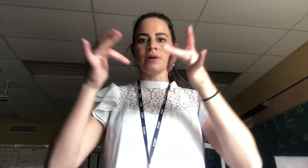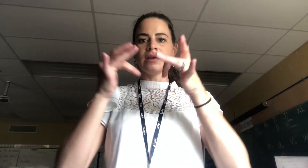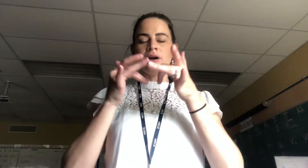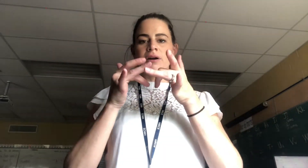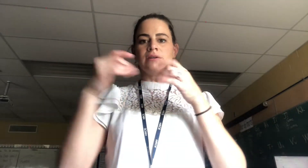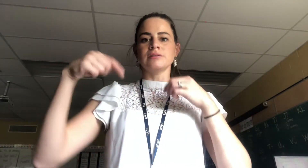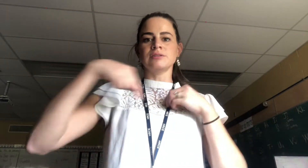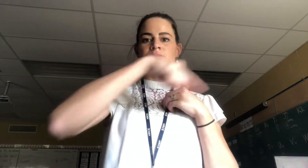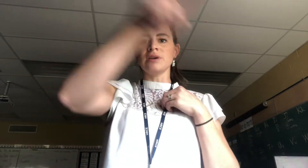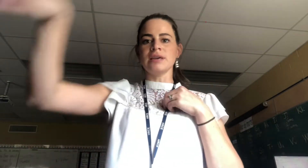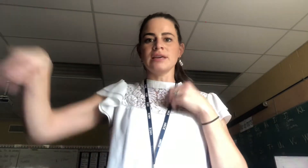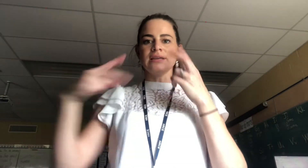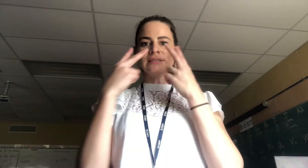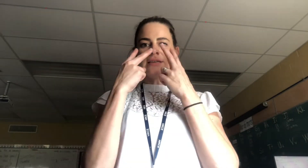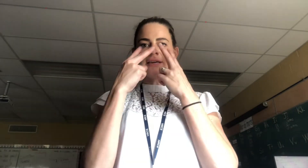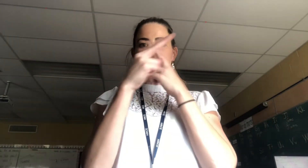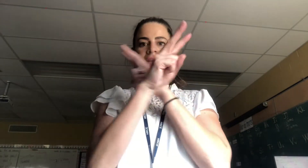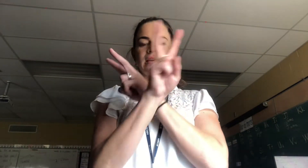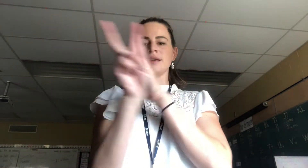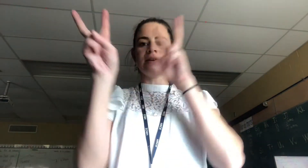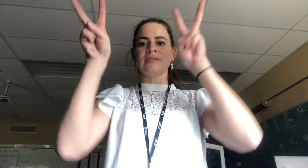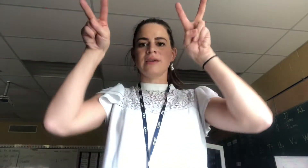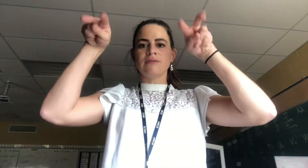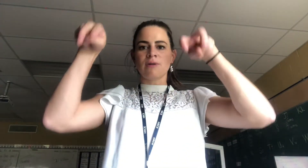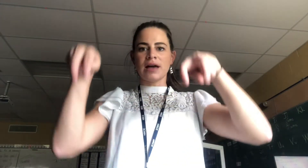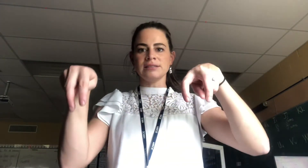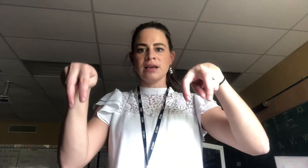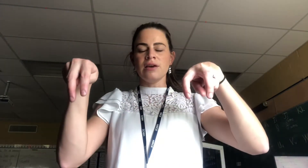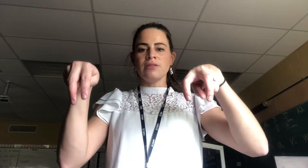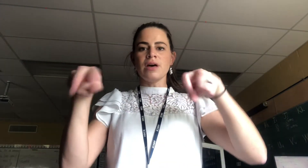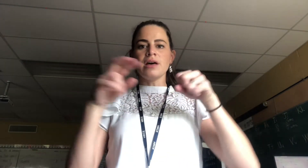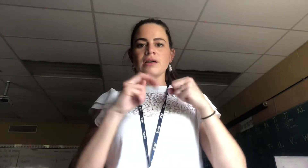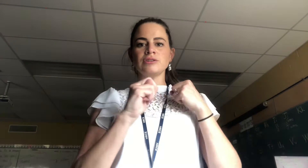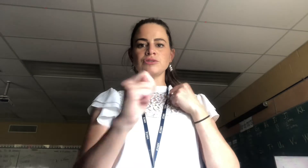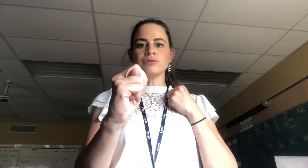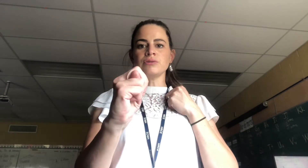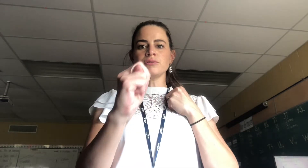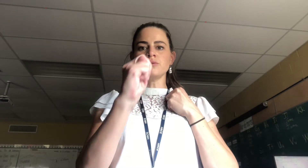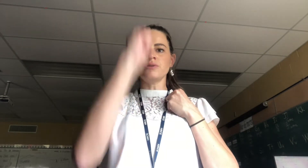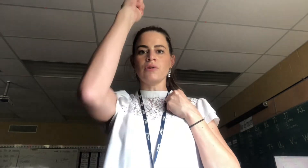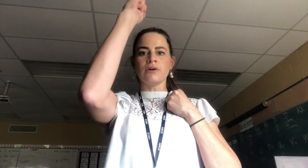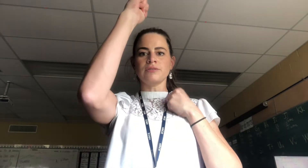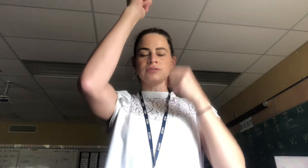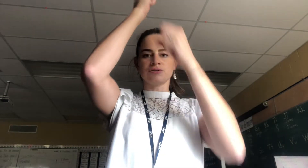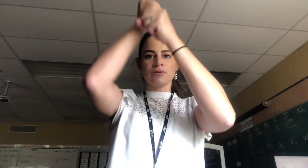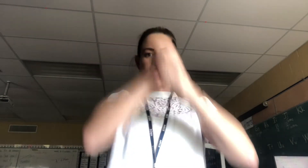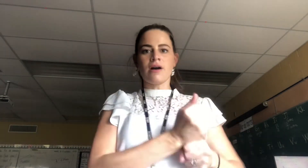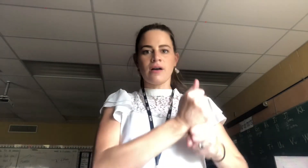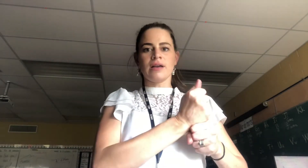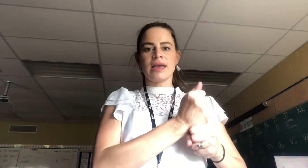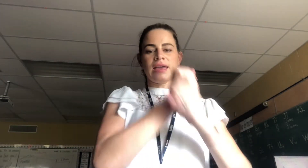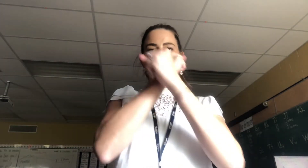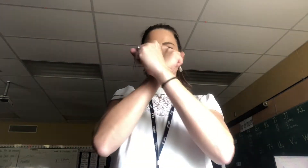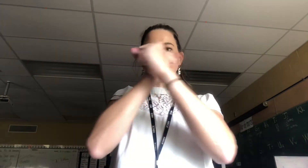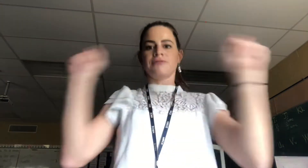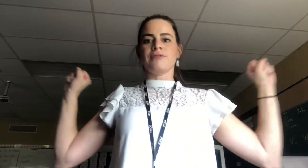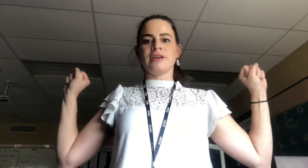hearts we see thee rise, the true north strong and free.